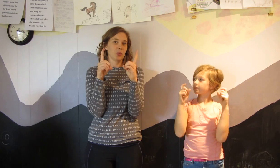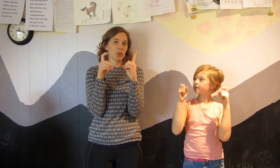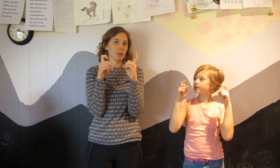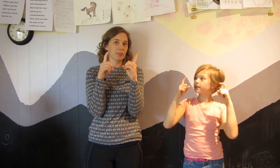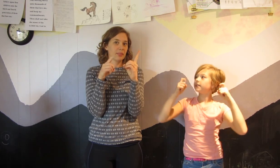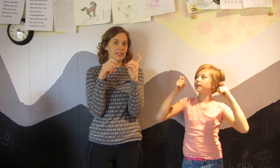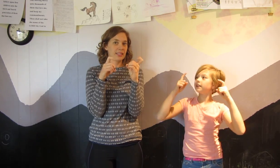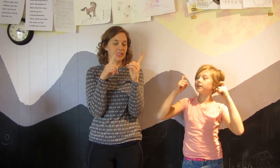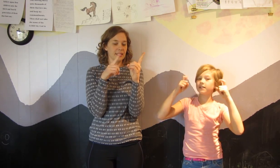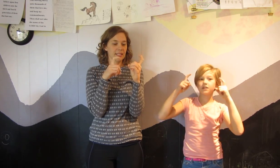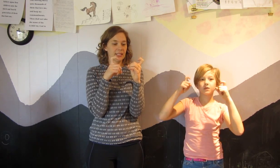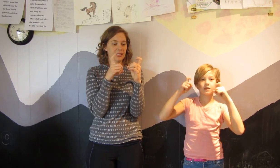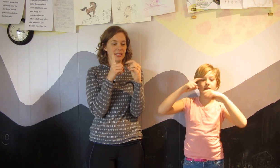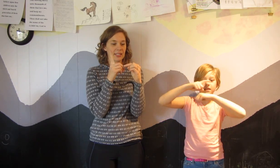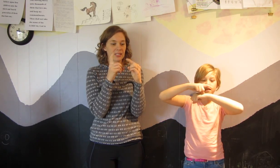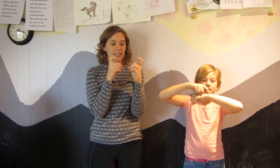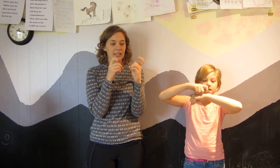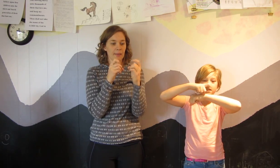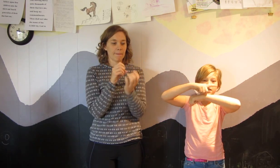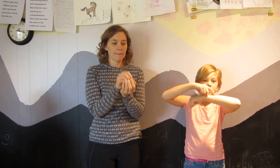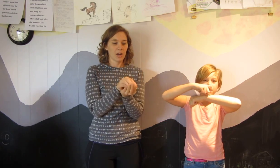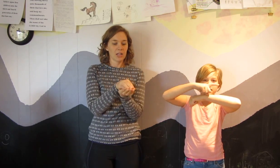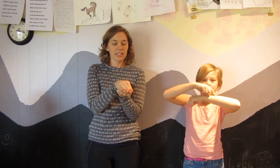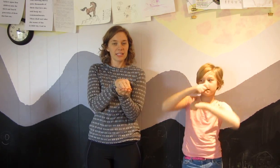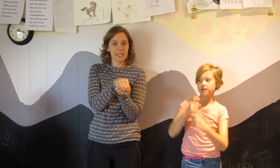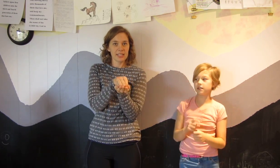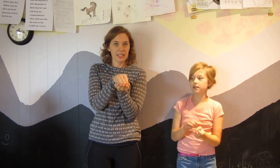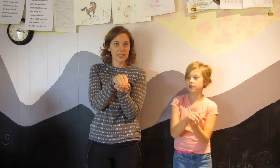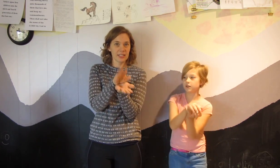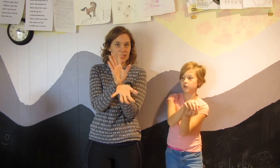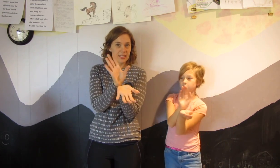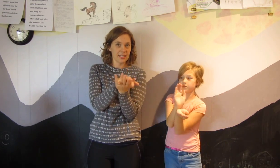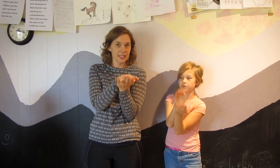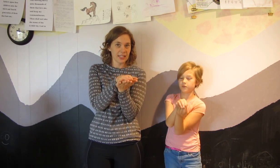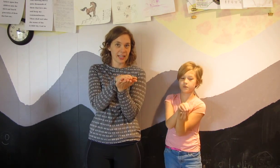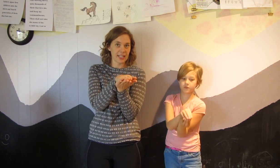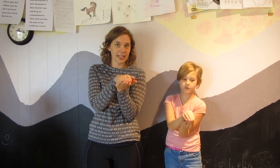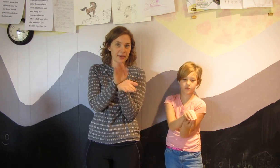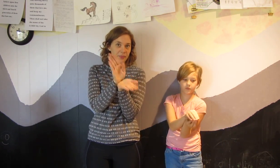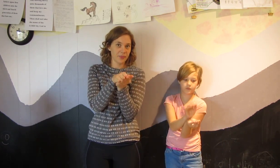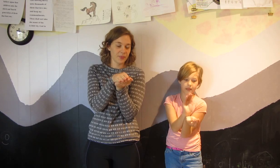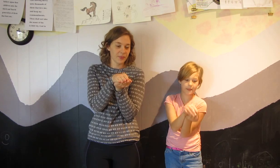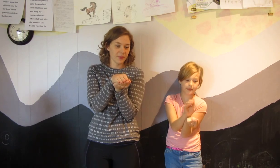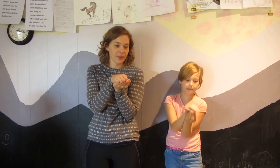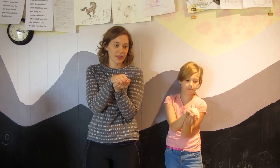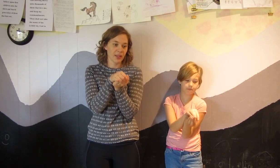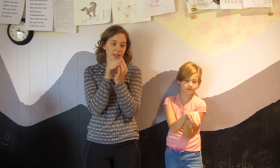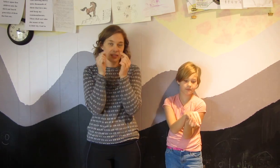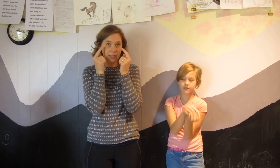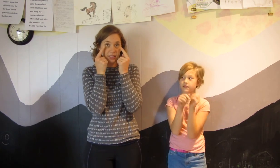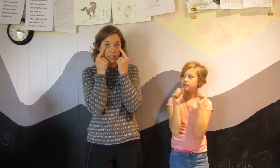worms mollusks like a clam sea